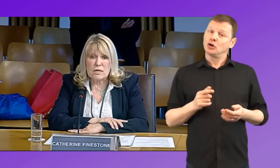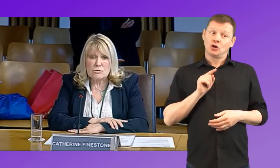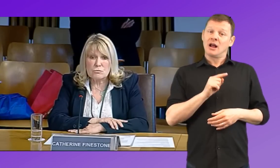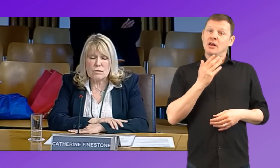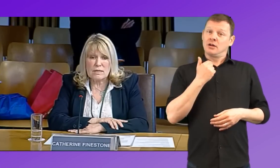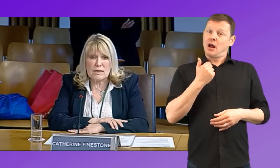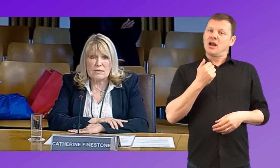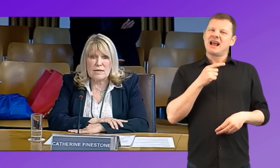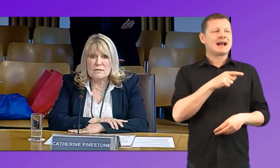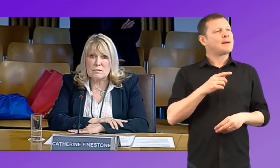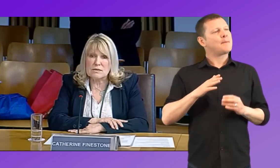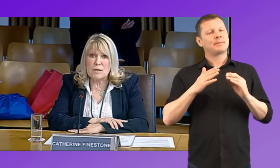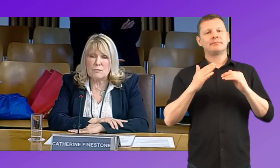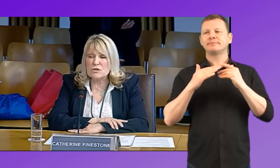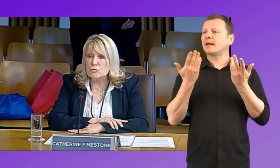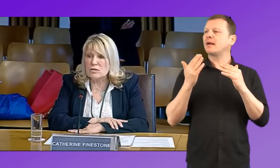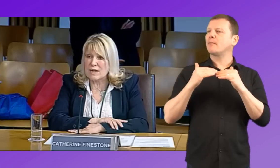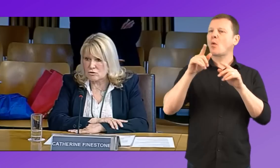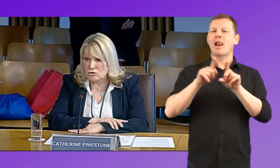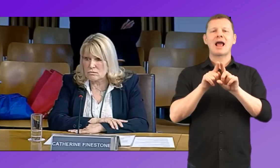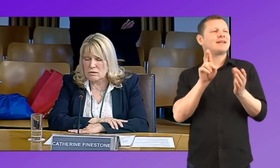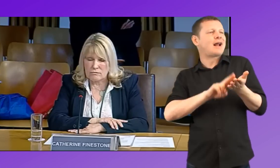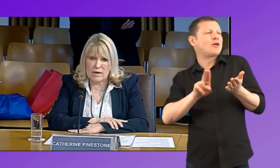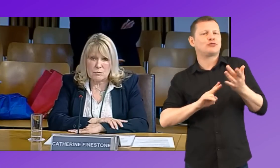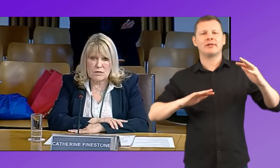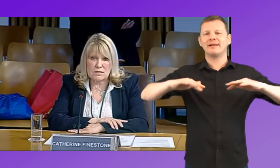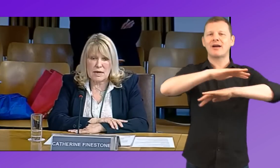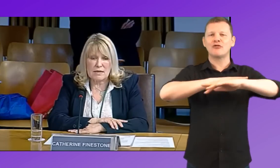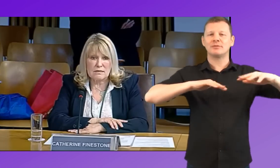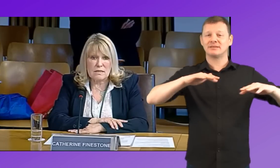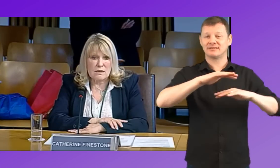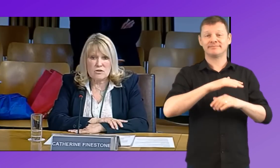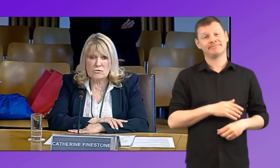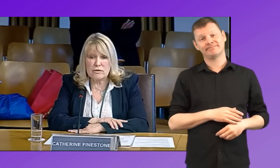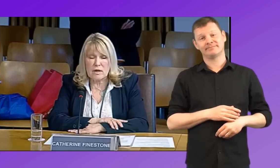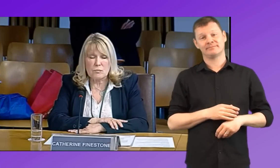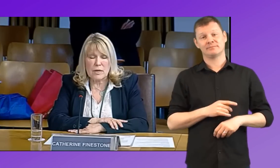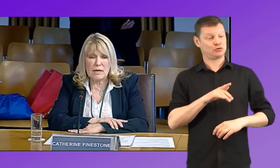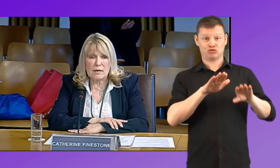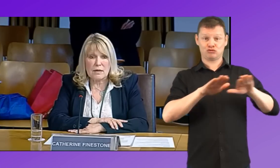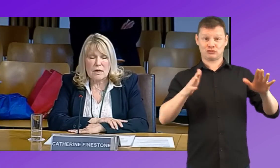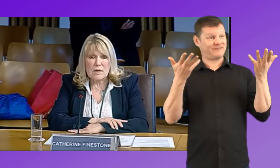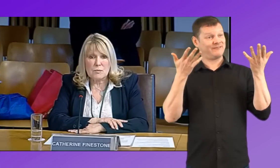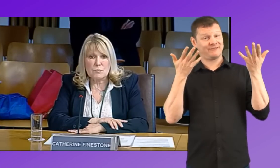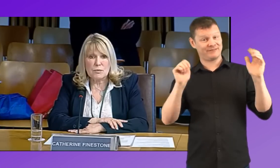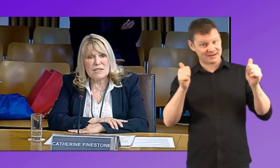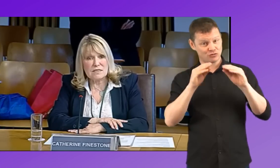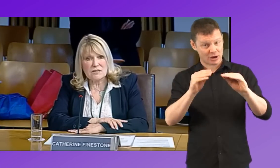So it is, it's a much more natural environment. And the children that come back, praise the